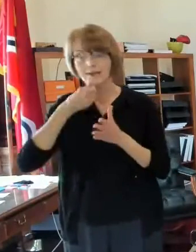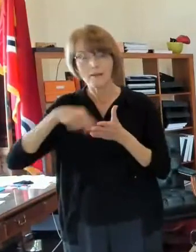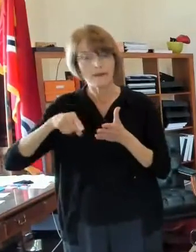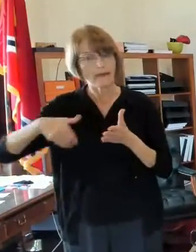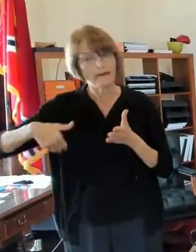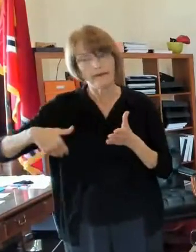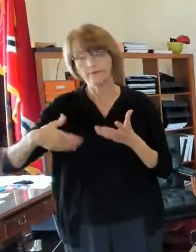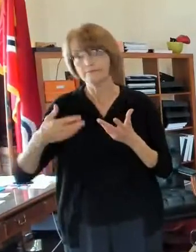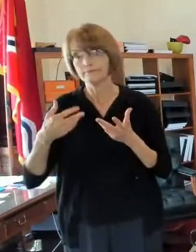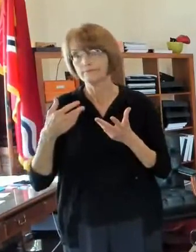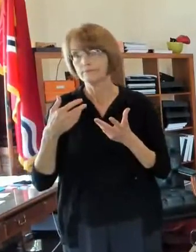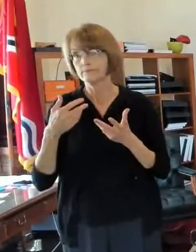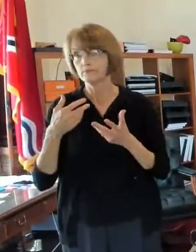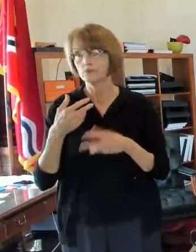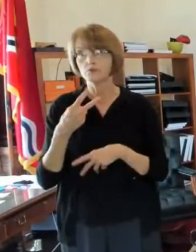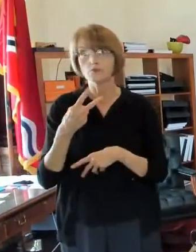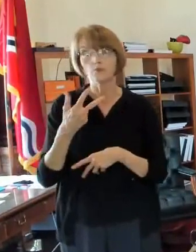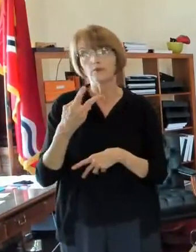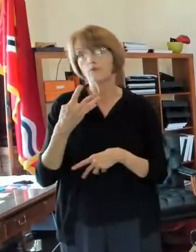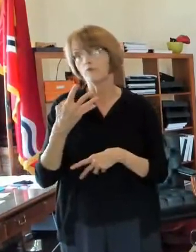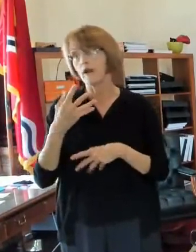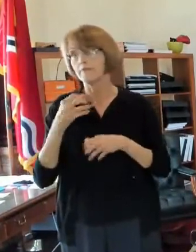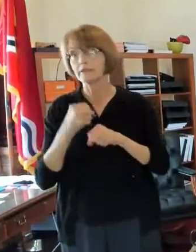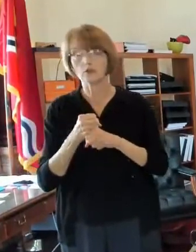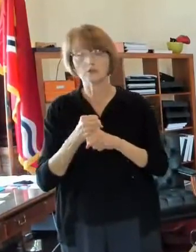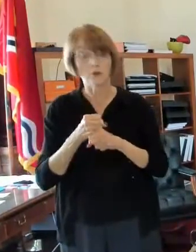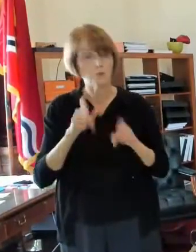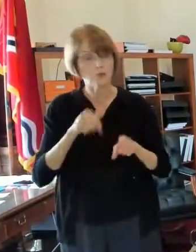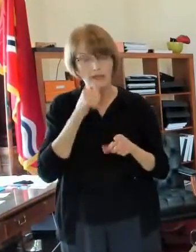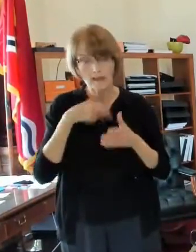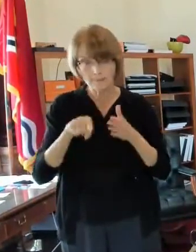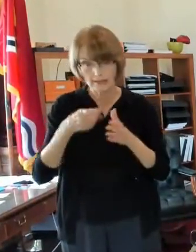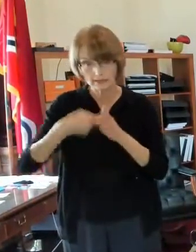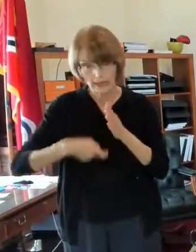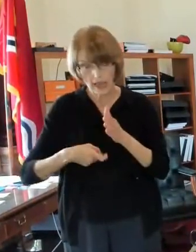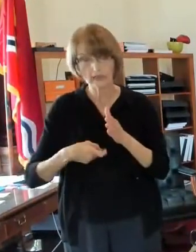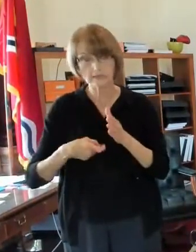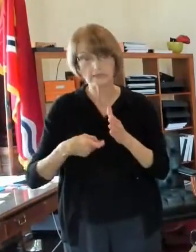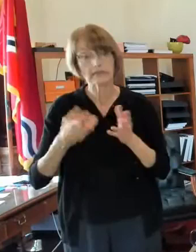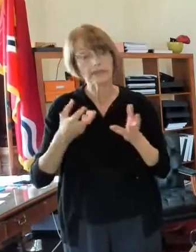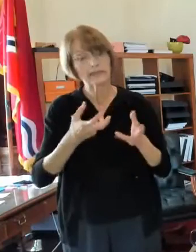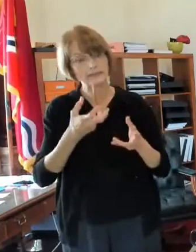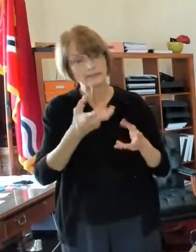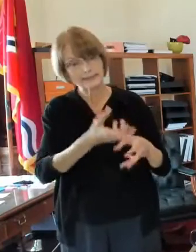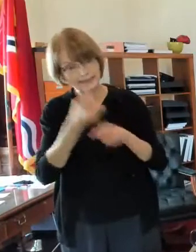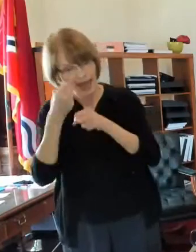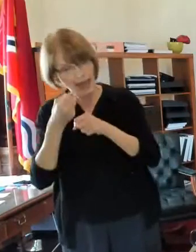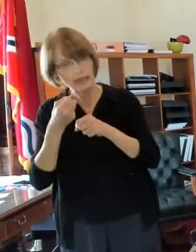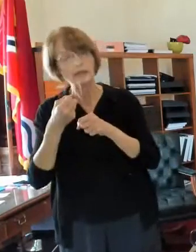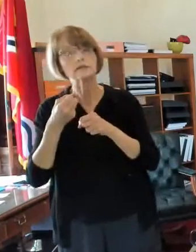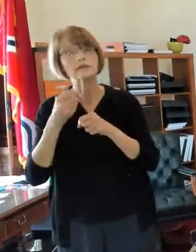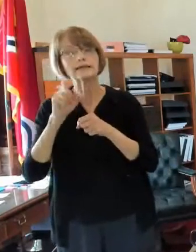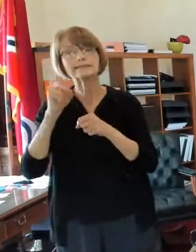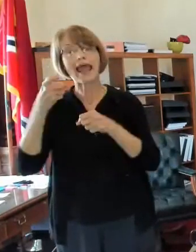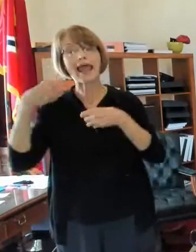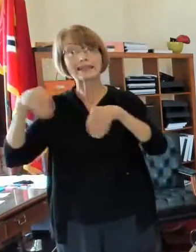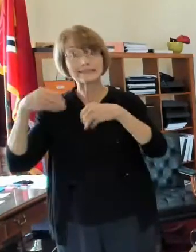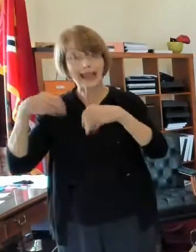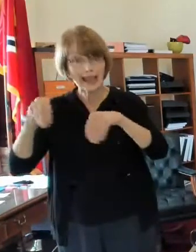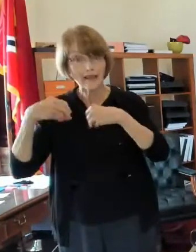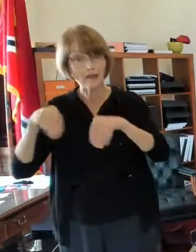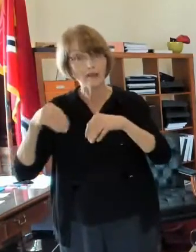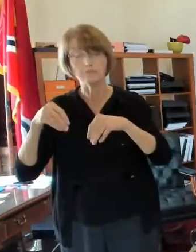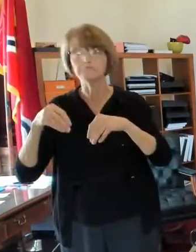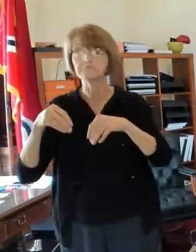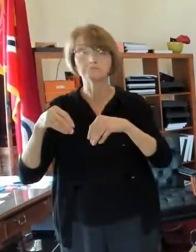usually for three sometimes four or five years it goes to a tax sale it goes in the tax sale at least twice